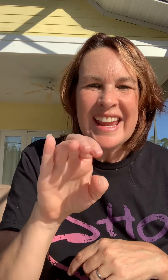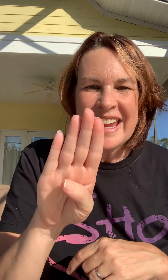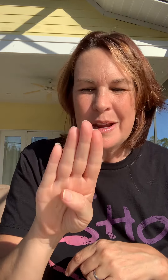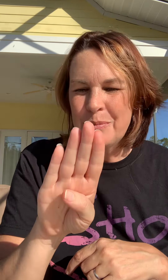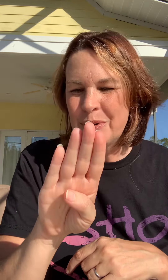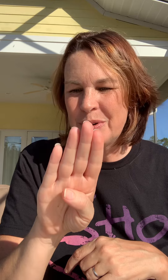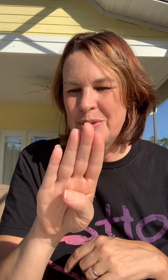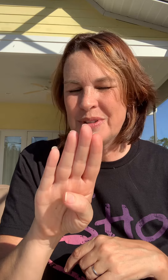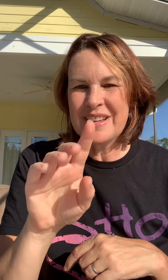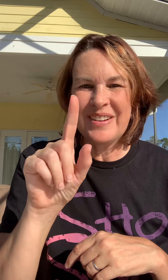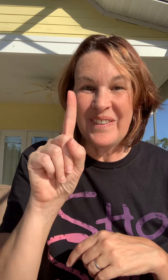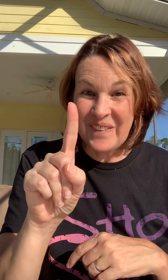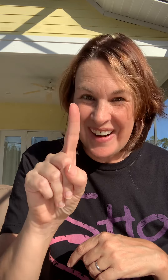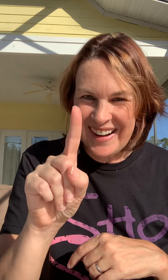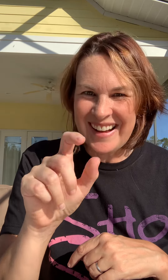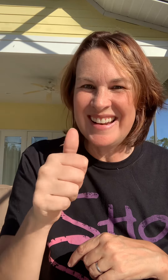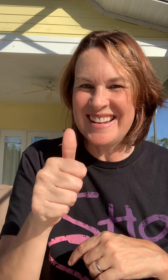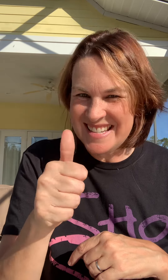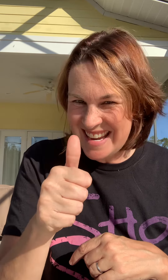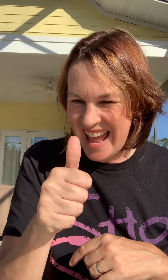Hebrews 1-10.